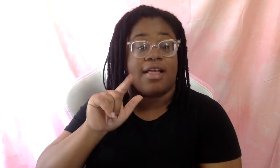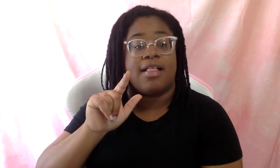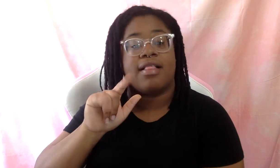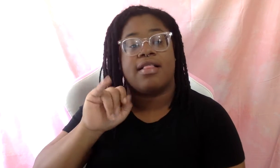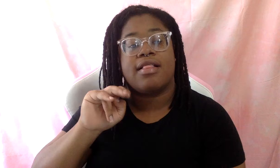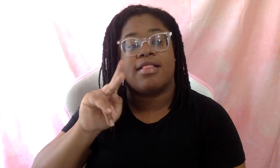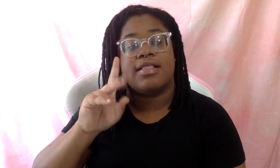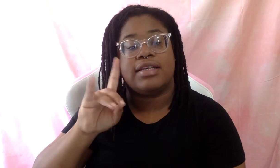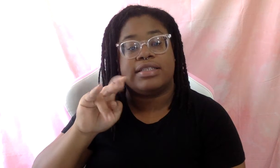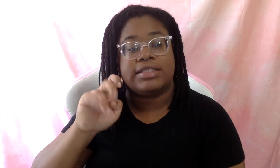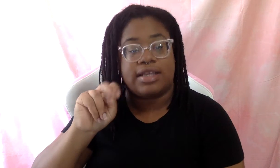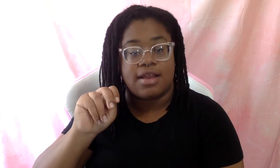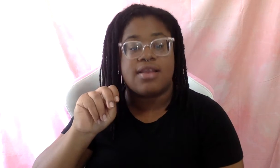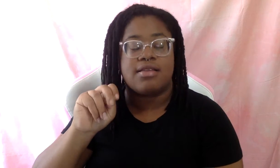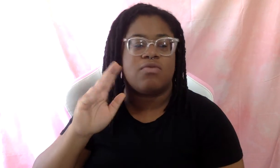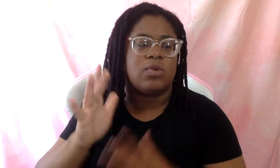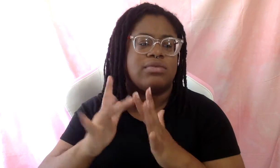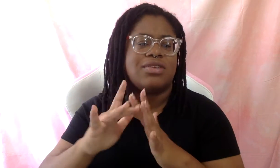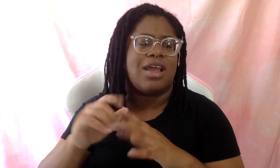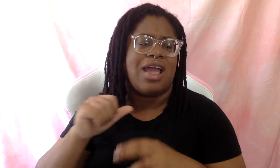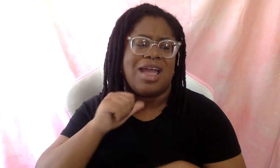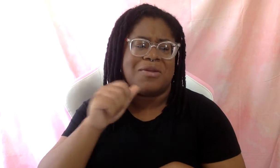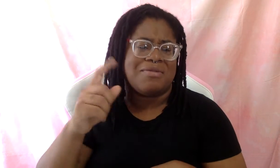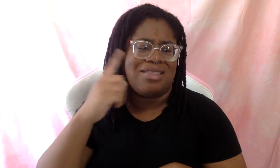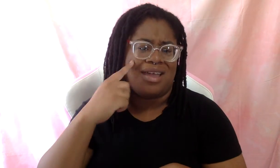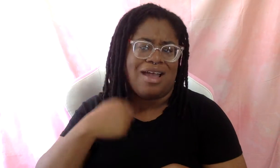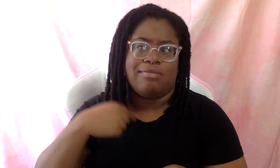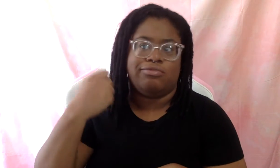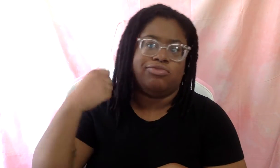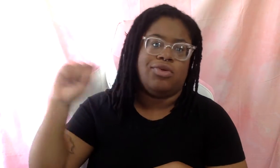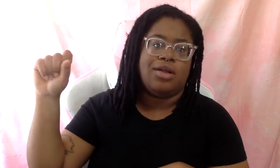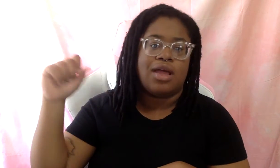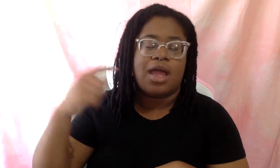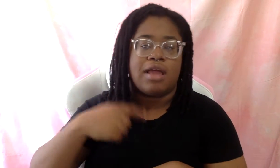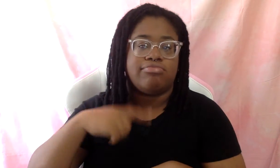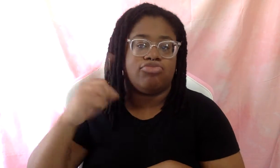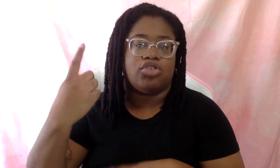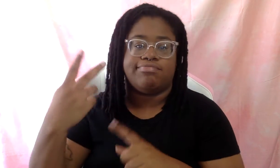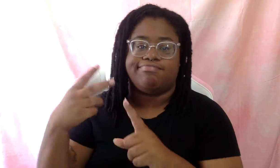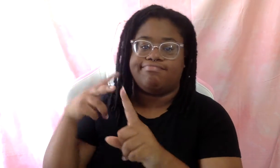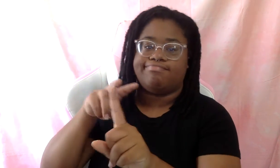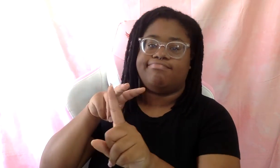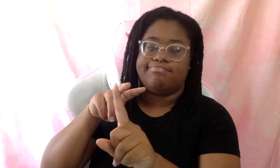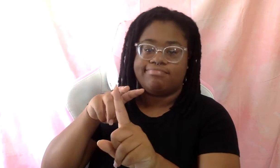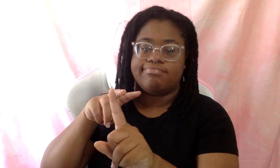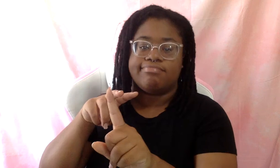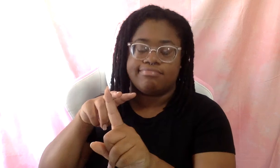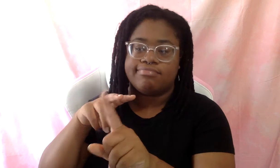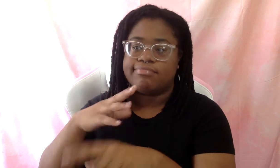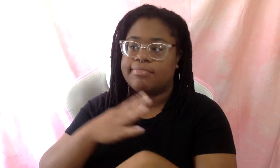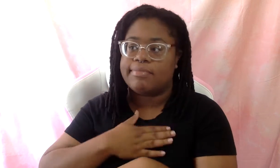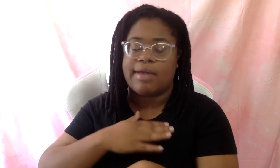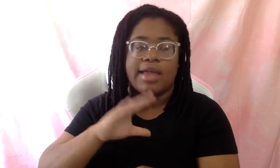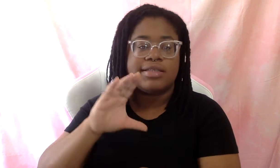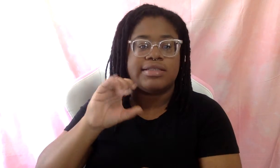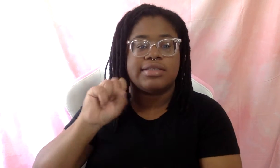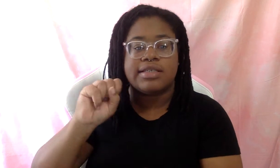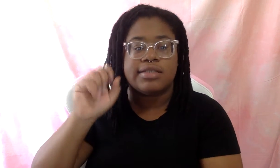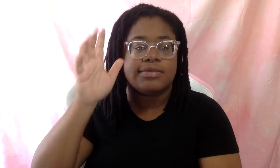radical. I think I'm speaking from the viewpoint of a black cis man who's gay, who's 6'3, who's 200 pounds, who